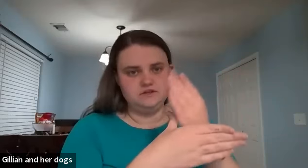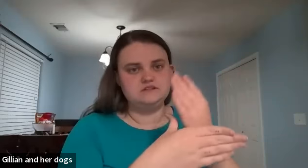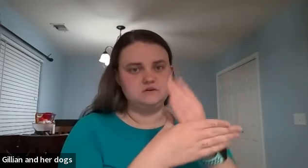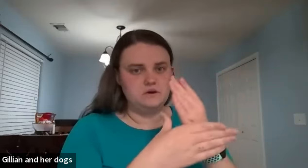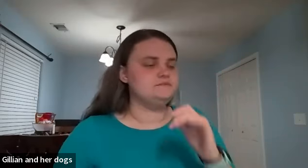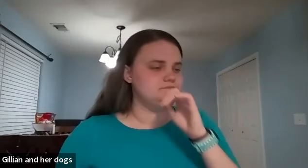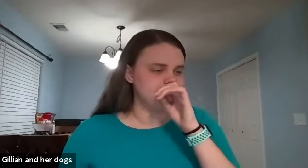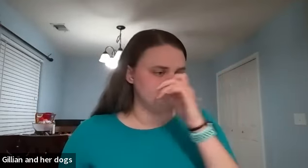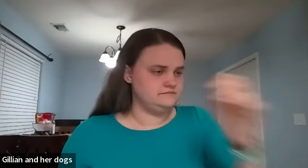can be used interrupt